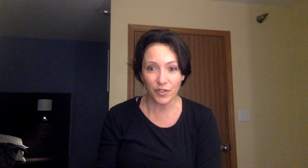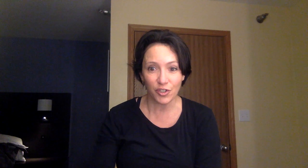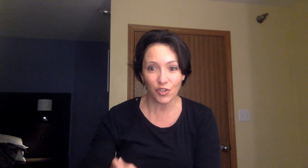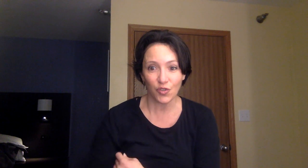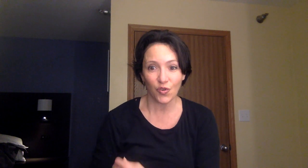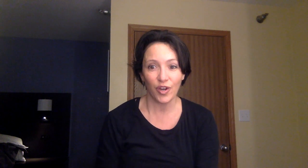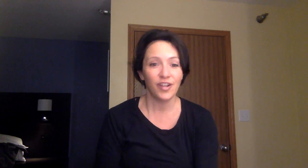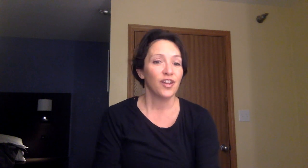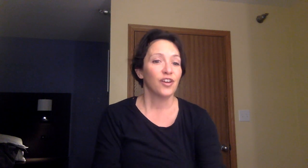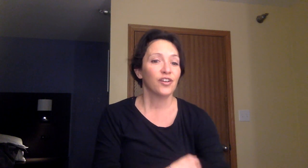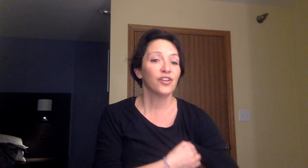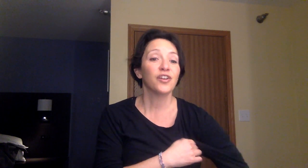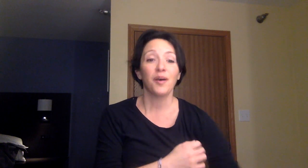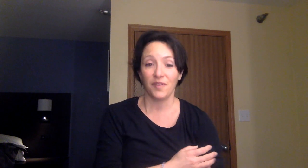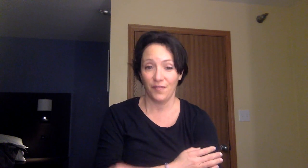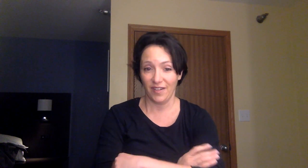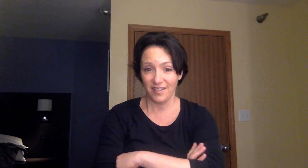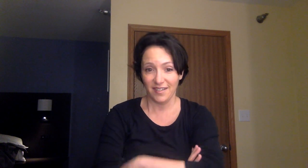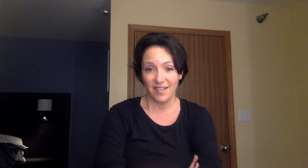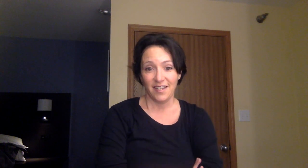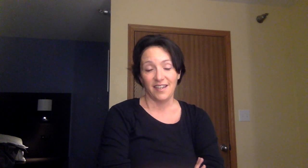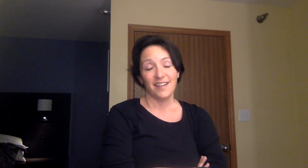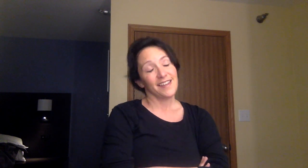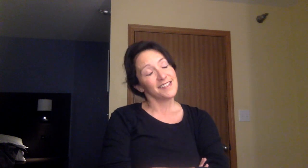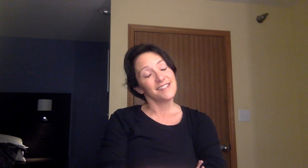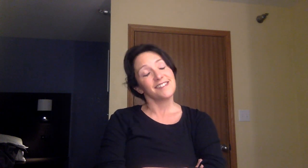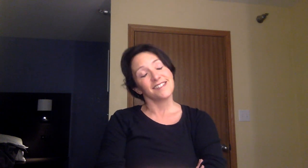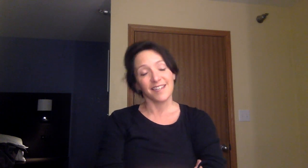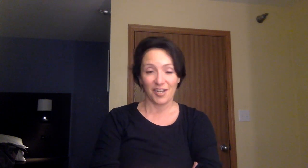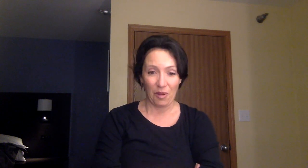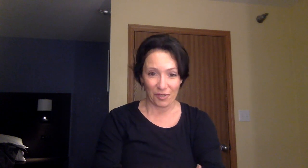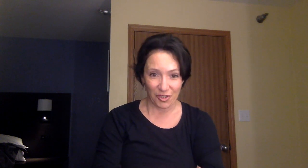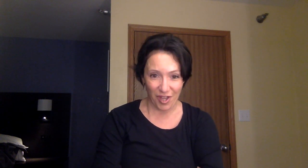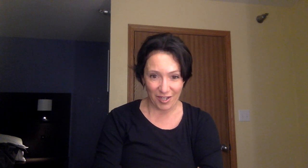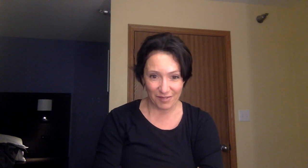bridge destroyed could not be fixed. Yet, he accomplished that.